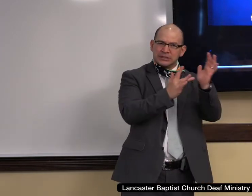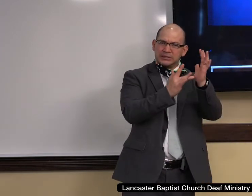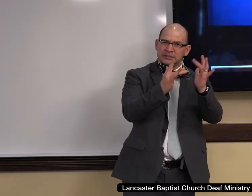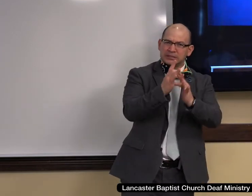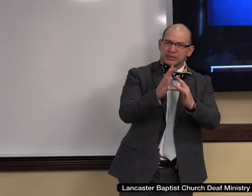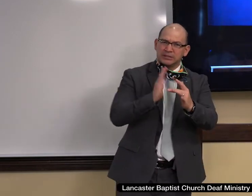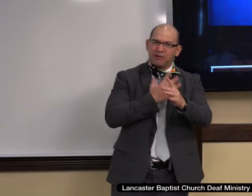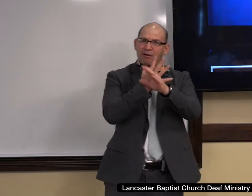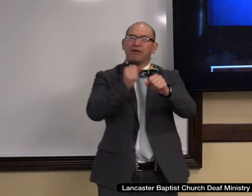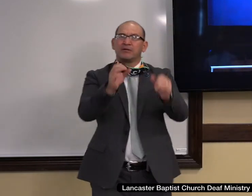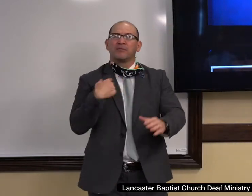we're here this morning.